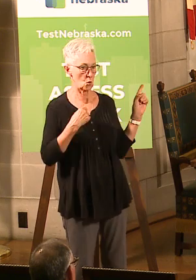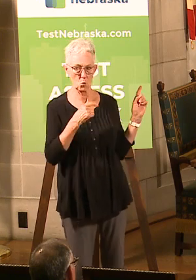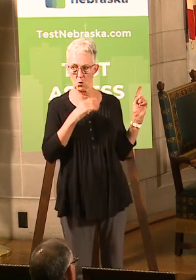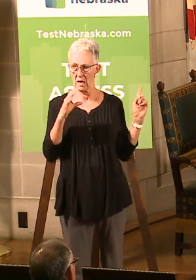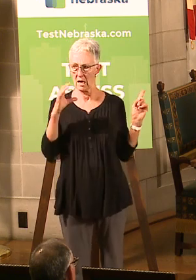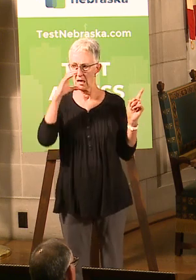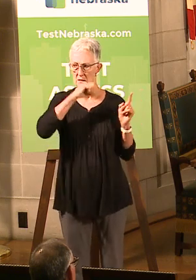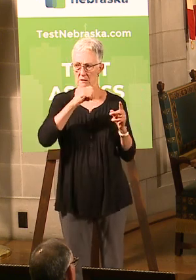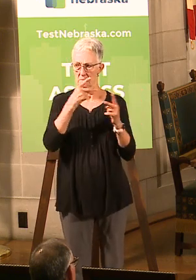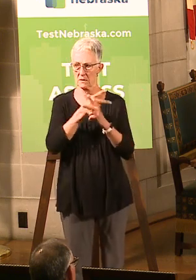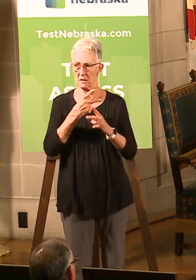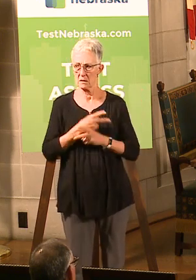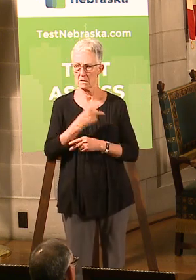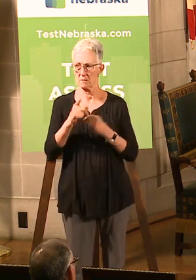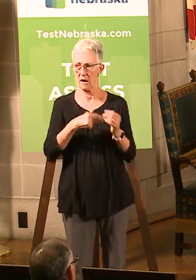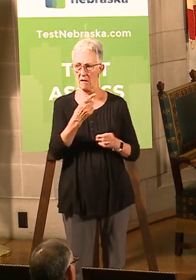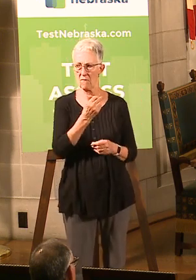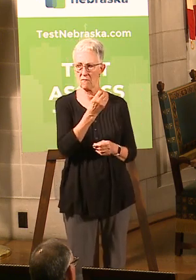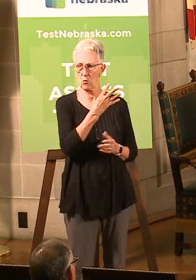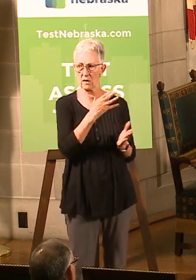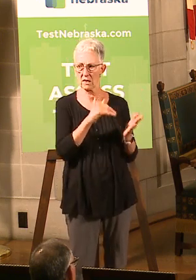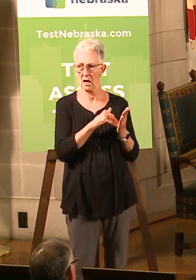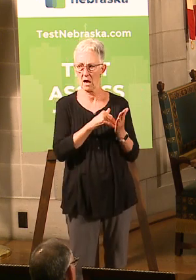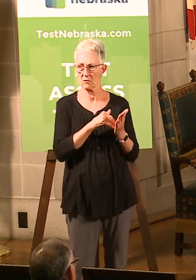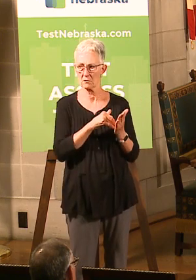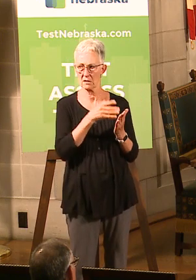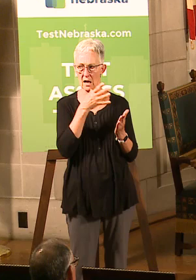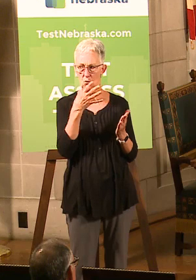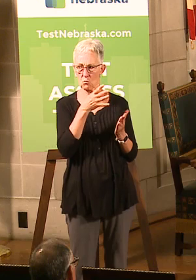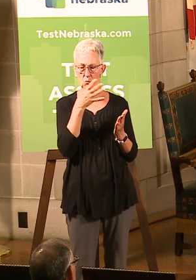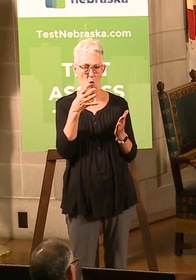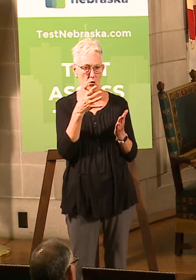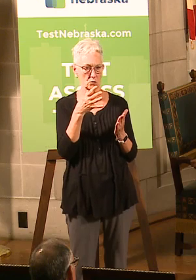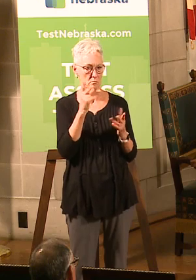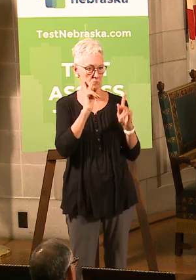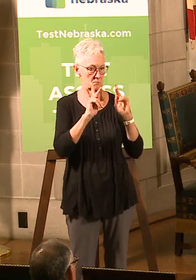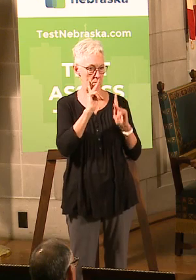,000 potential livestock producers might be eligible. Is that about right? Yeah.